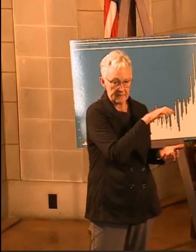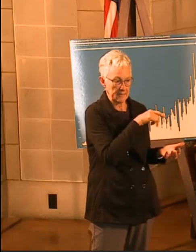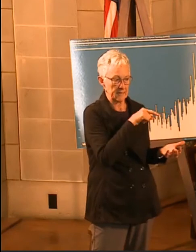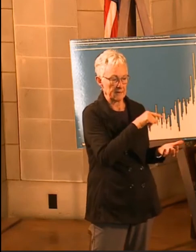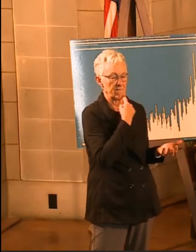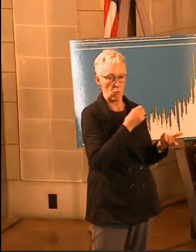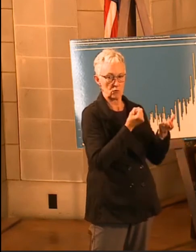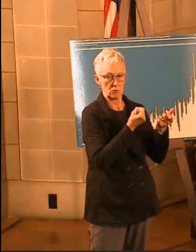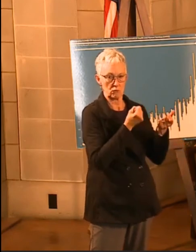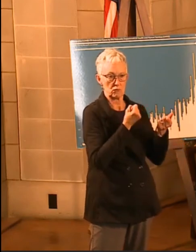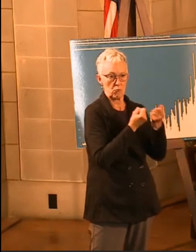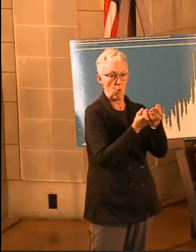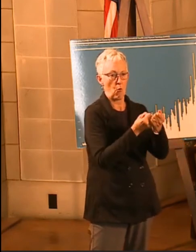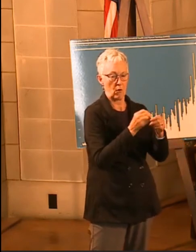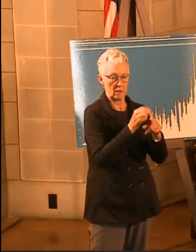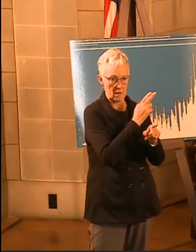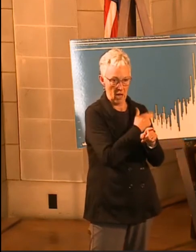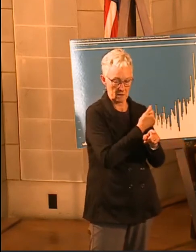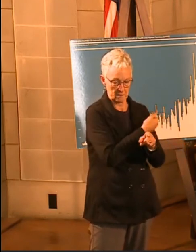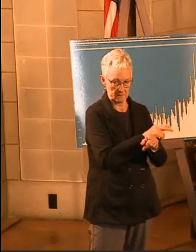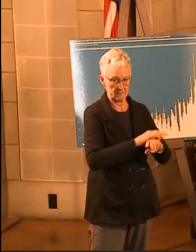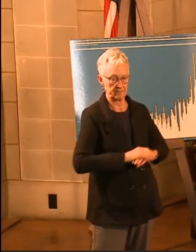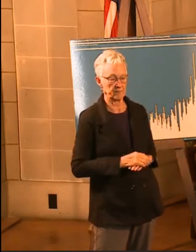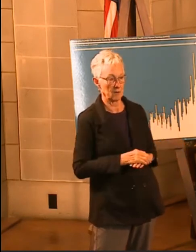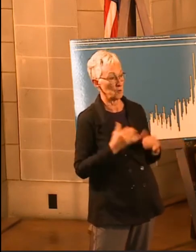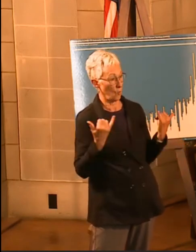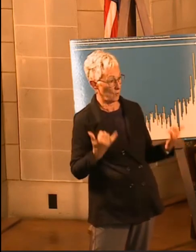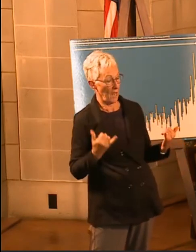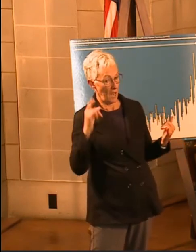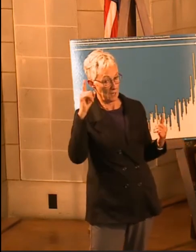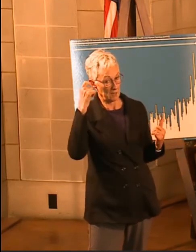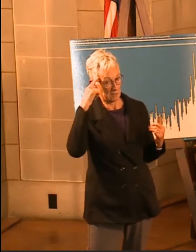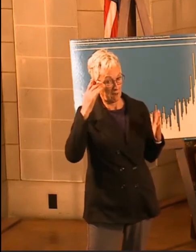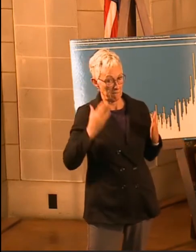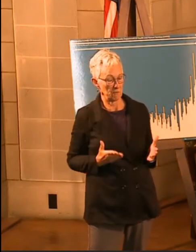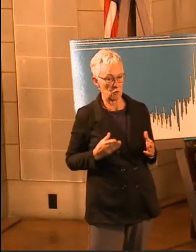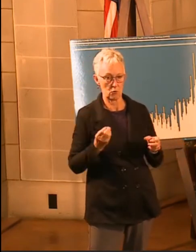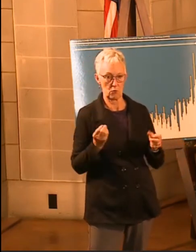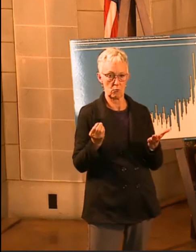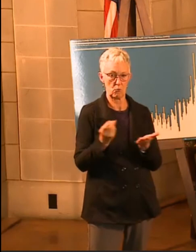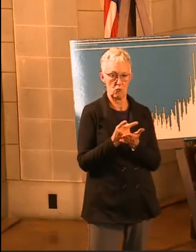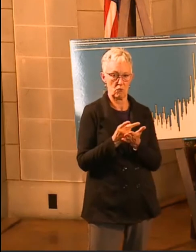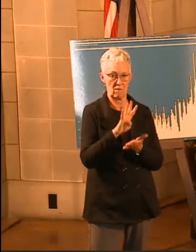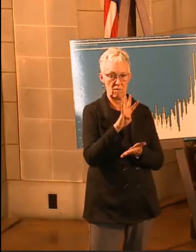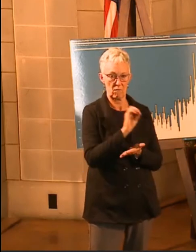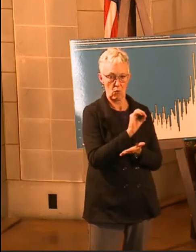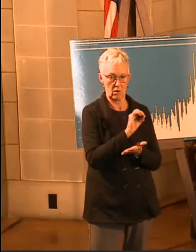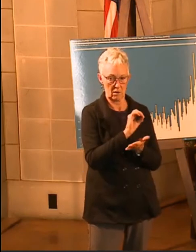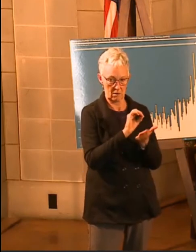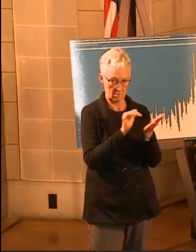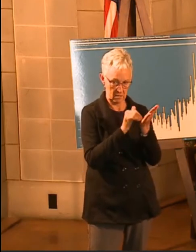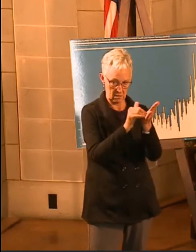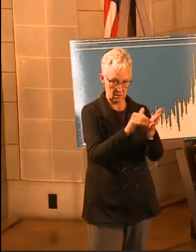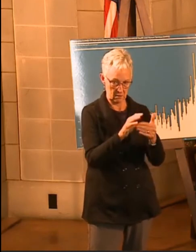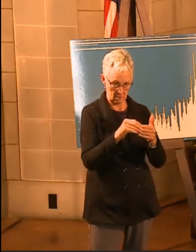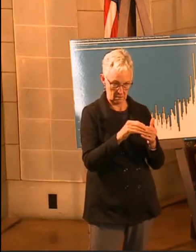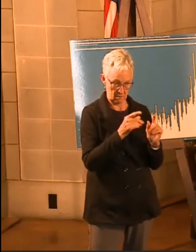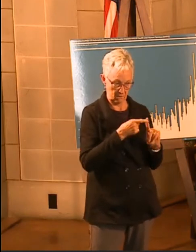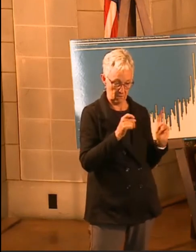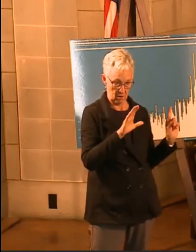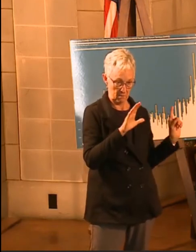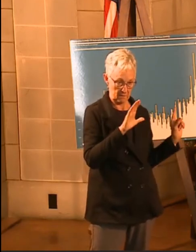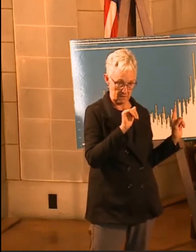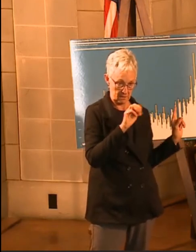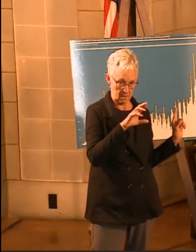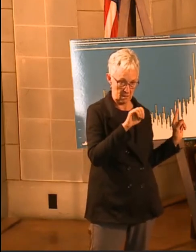now recently approved up to $40 million in this CARES Act money to support Nebraska hospitals